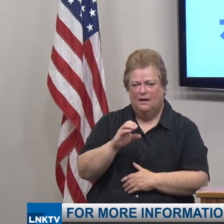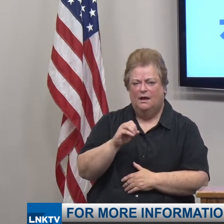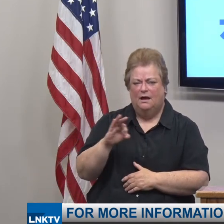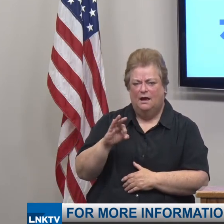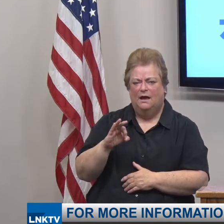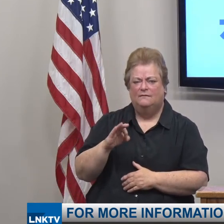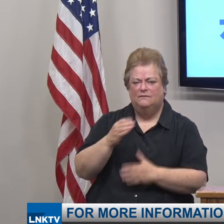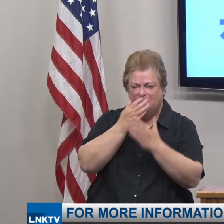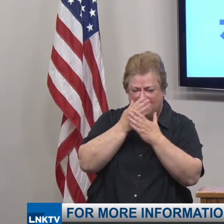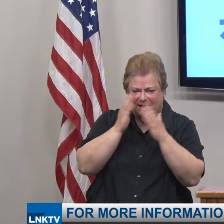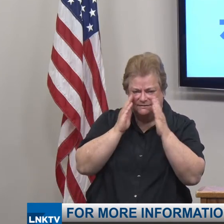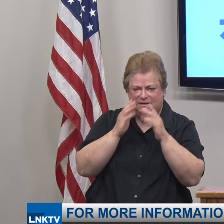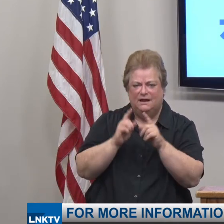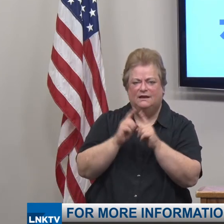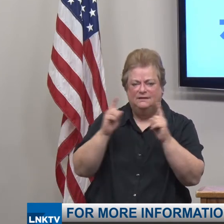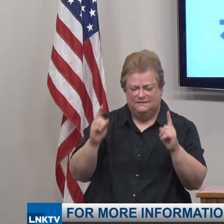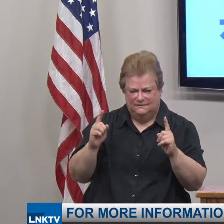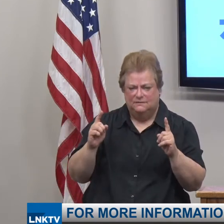distancing and all of that.